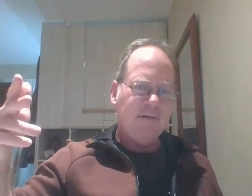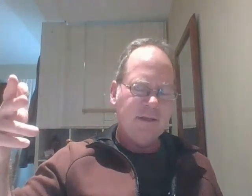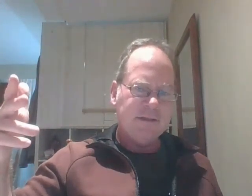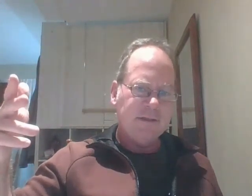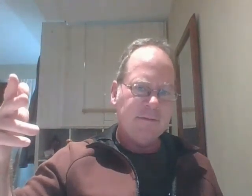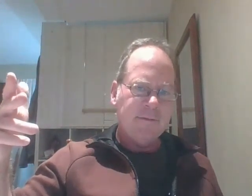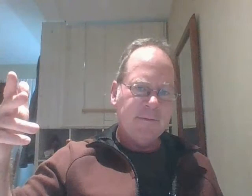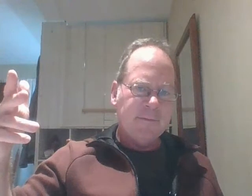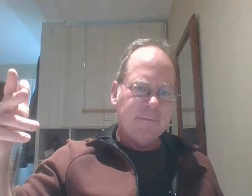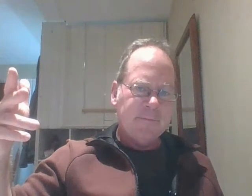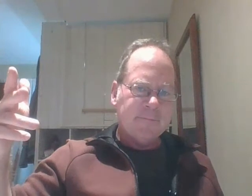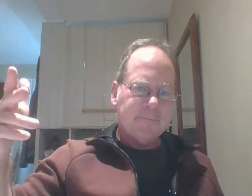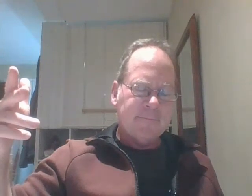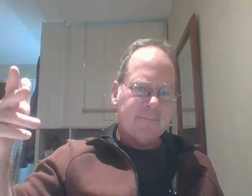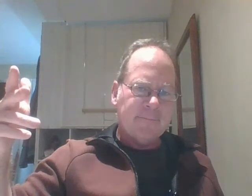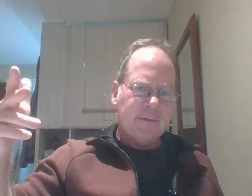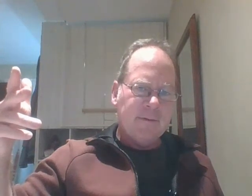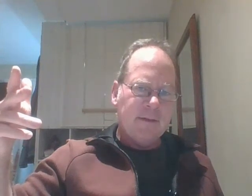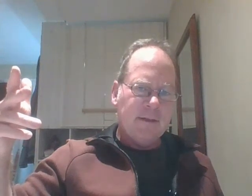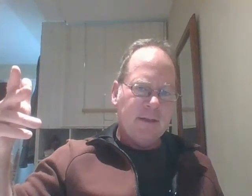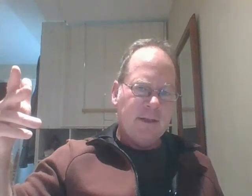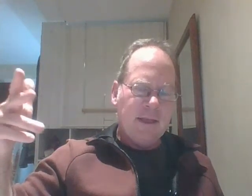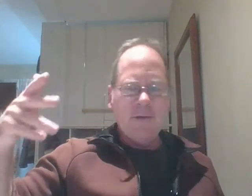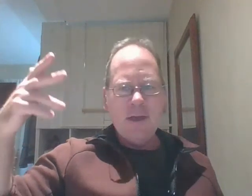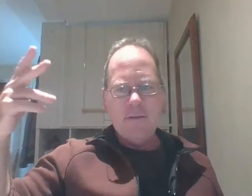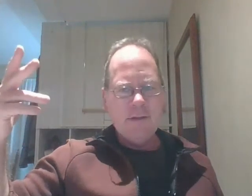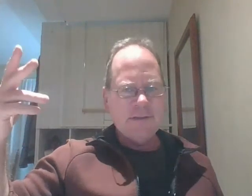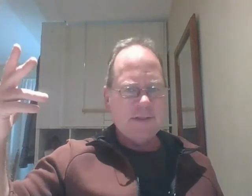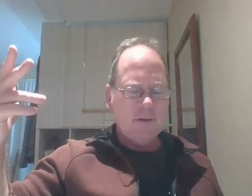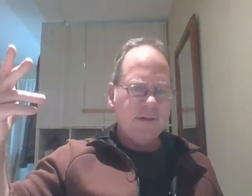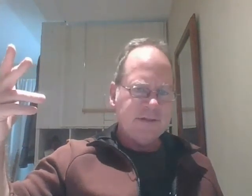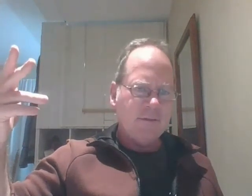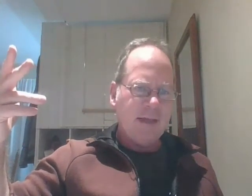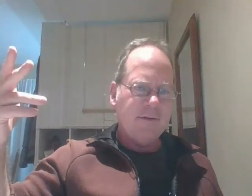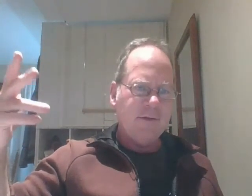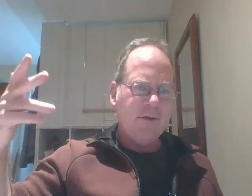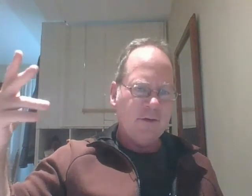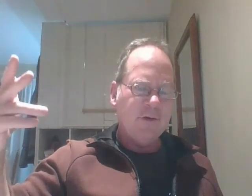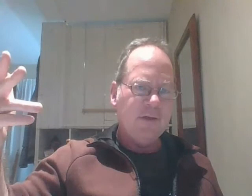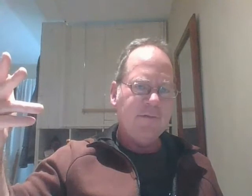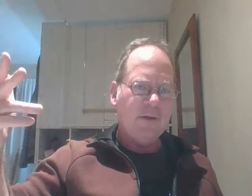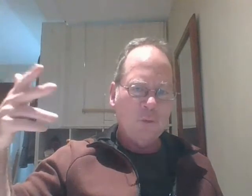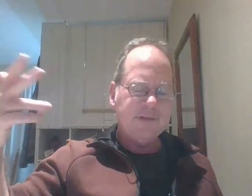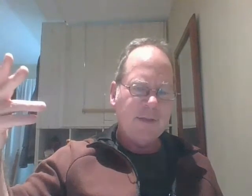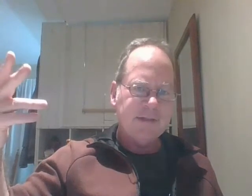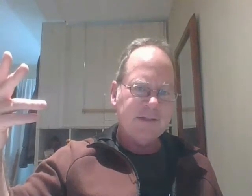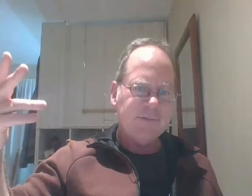visa and you have a skill that's in demand there that you can earn a good living there the reason i mentioned is because